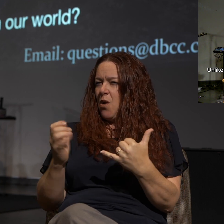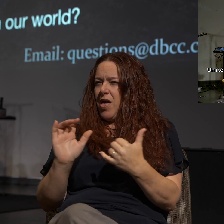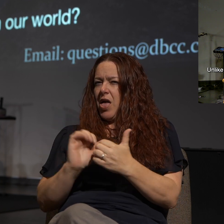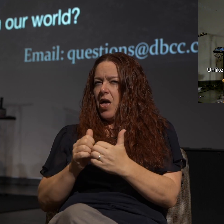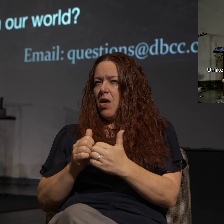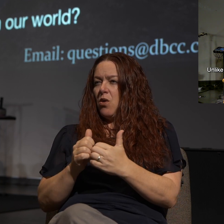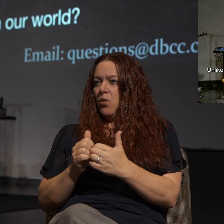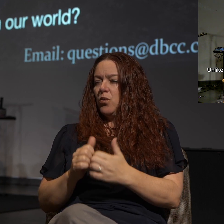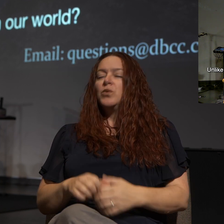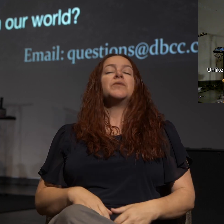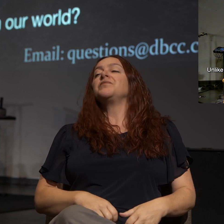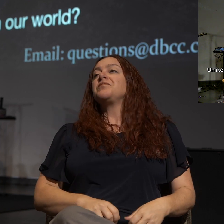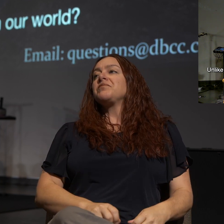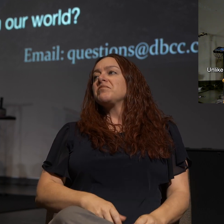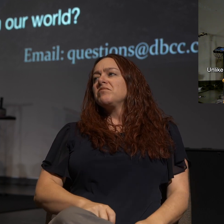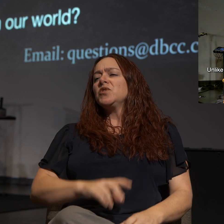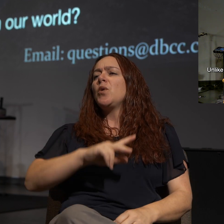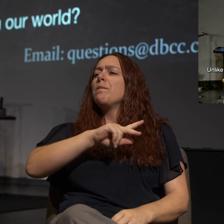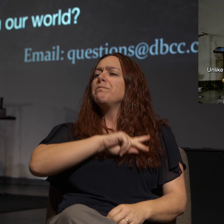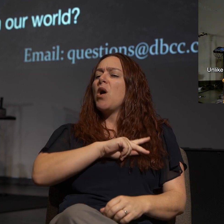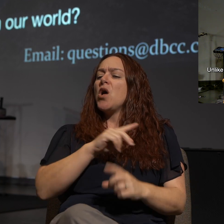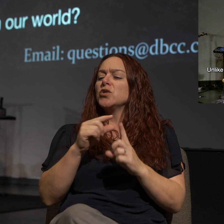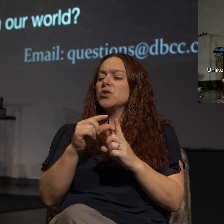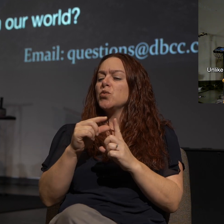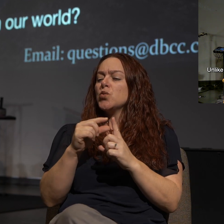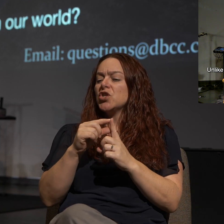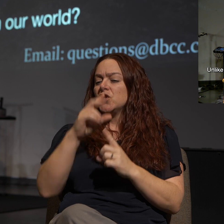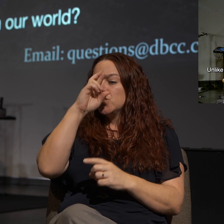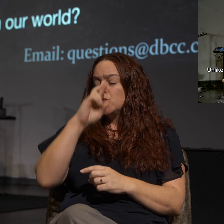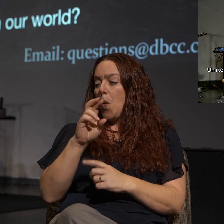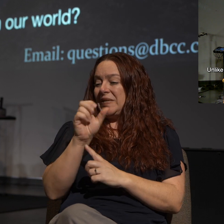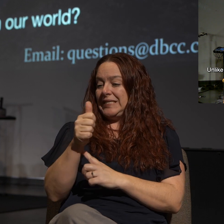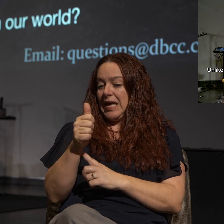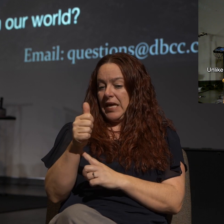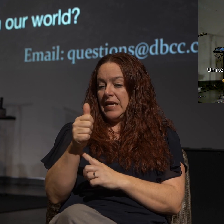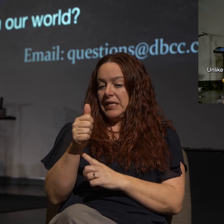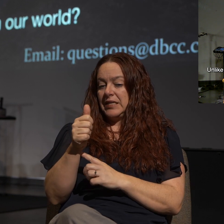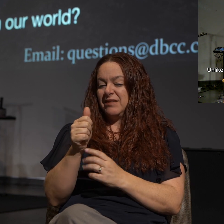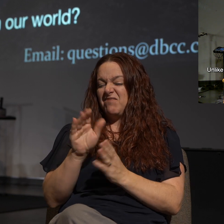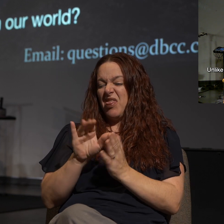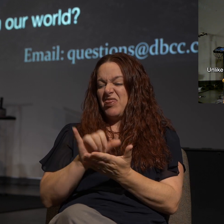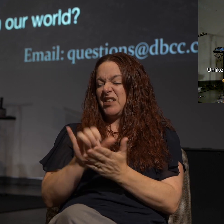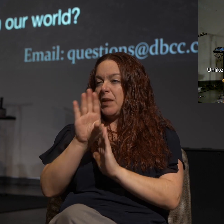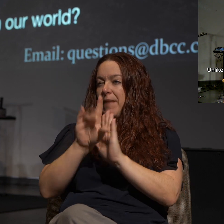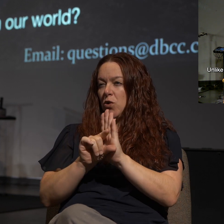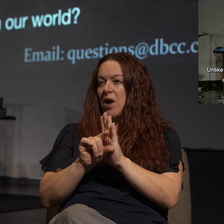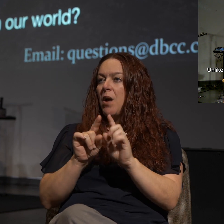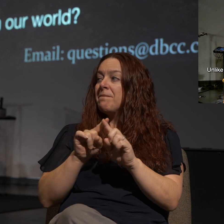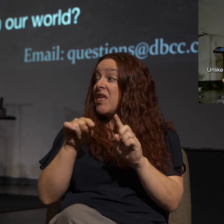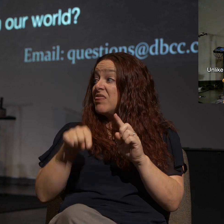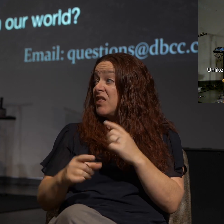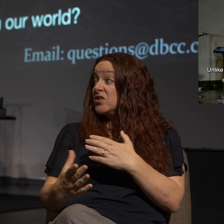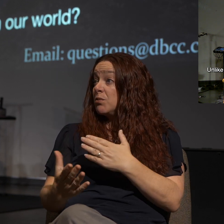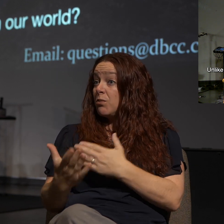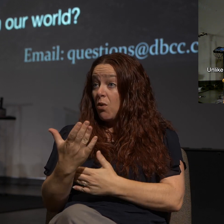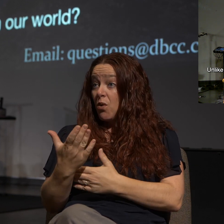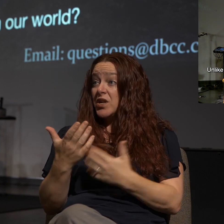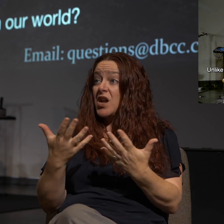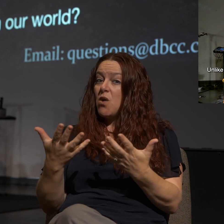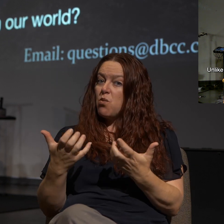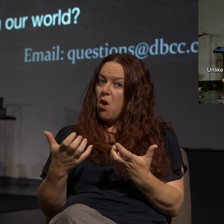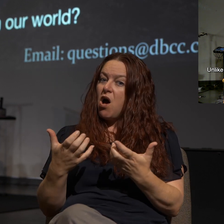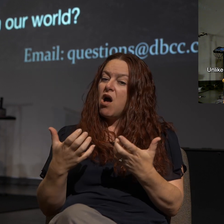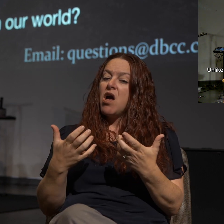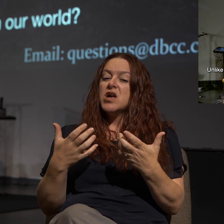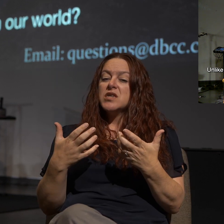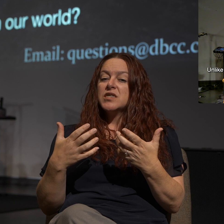can we do that? And so, with Paul's words in Roman 10 as the backdrop, what I would like to do with us this morning is walk us